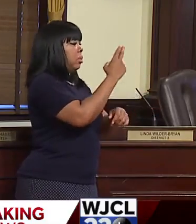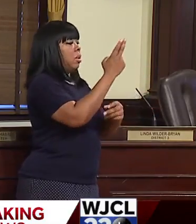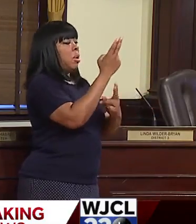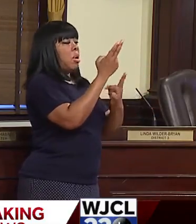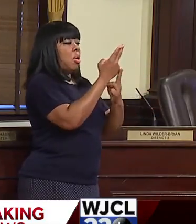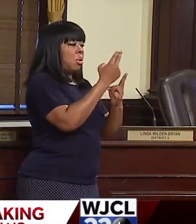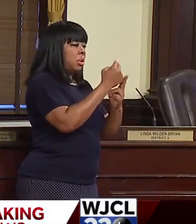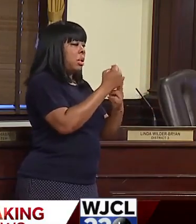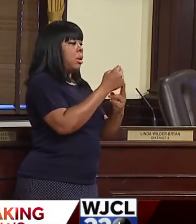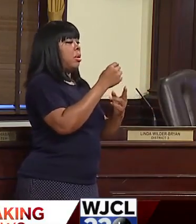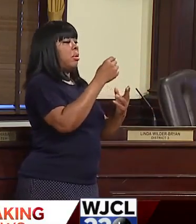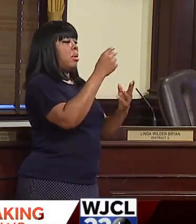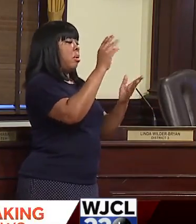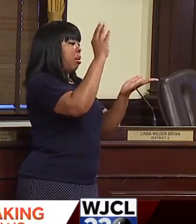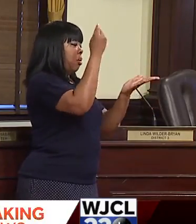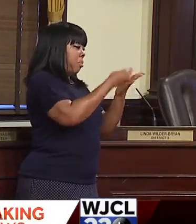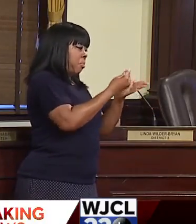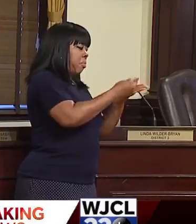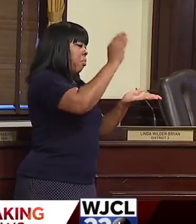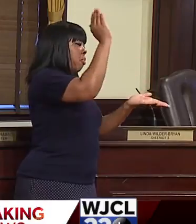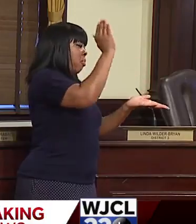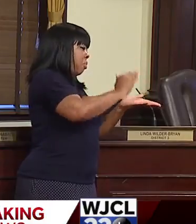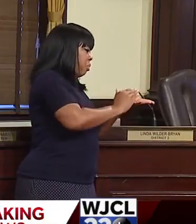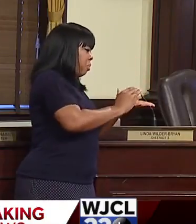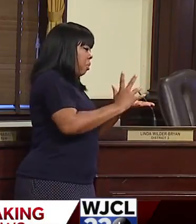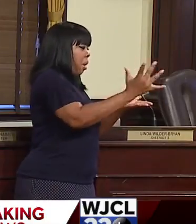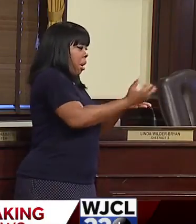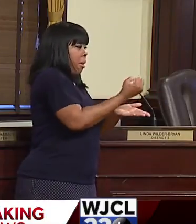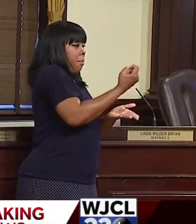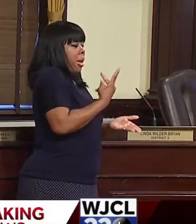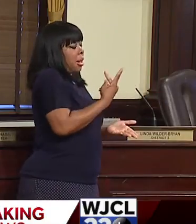and motel taxes that cannot be recovered.